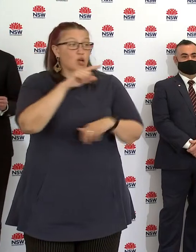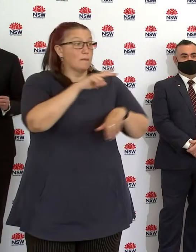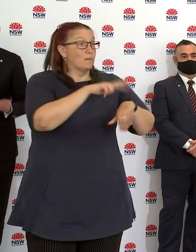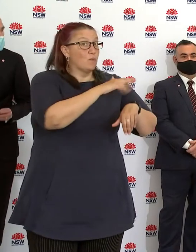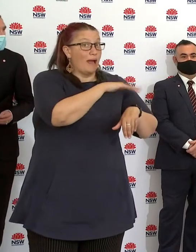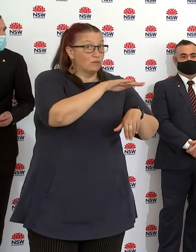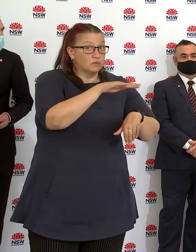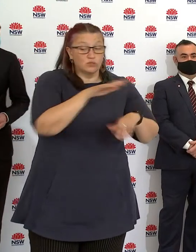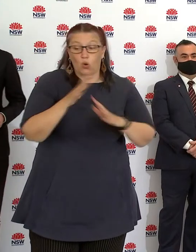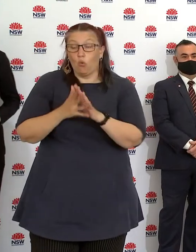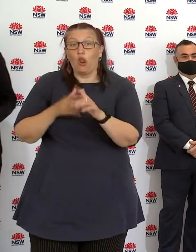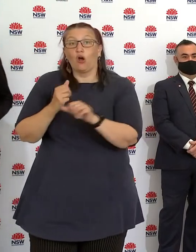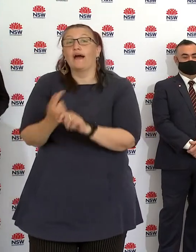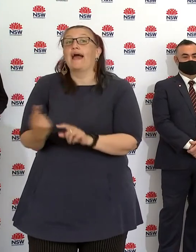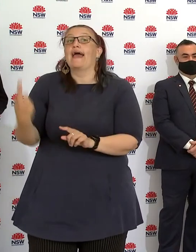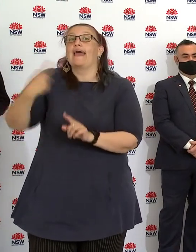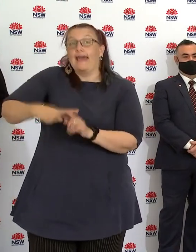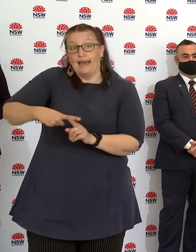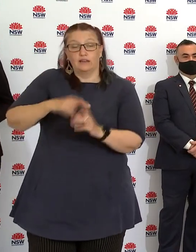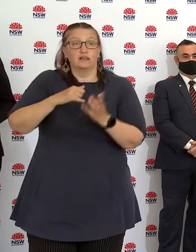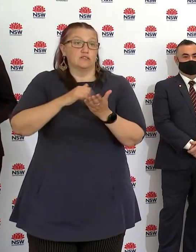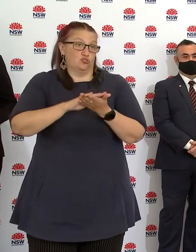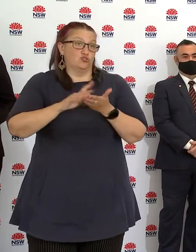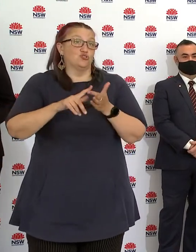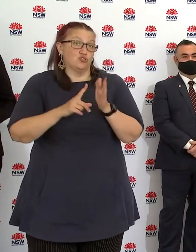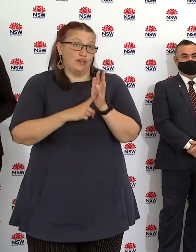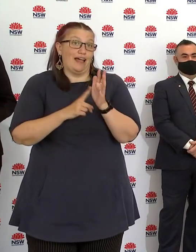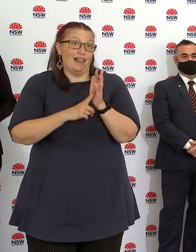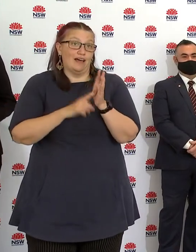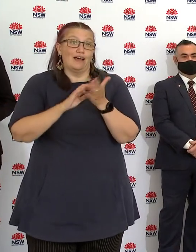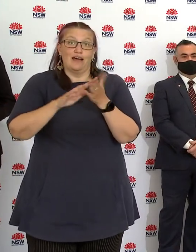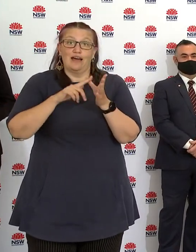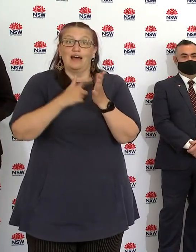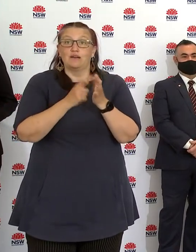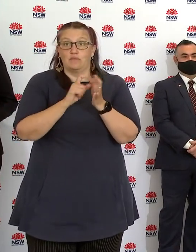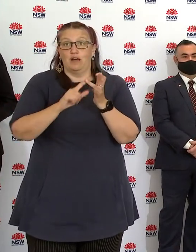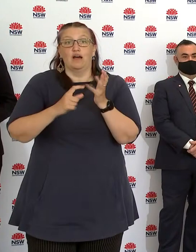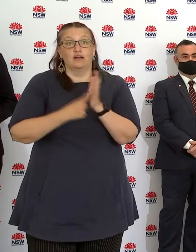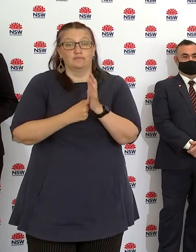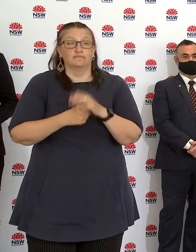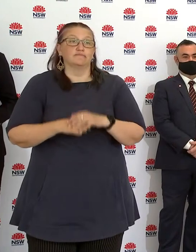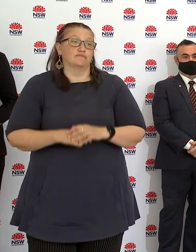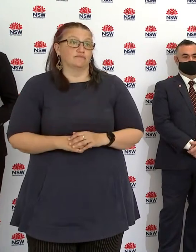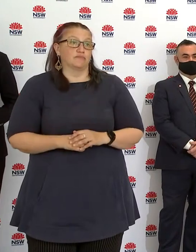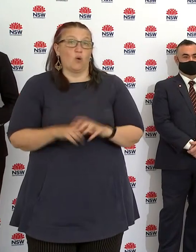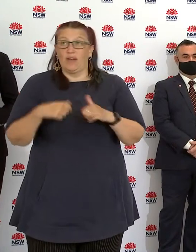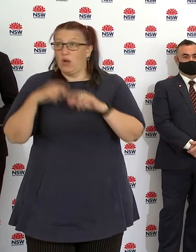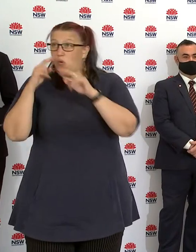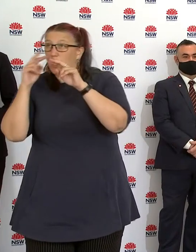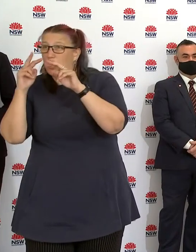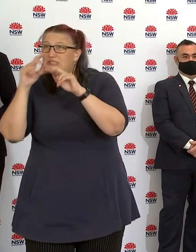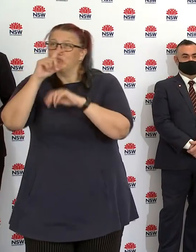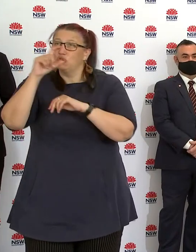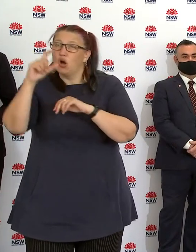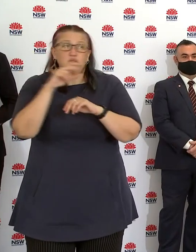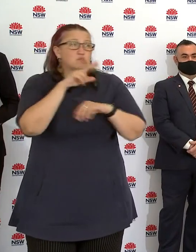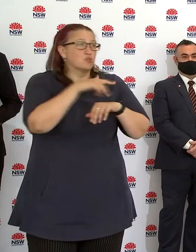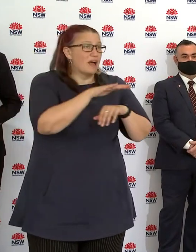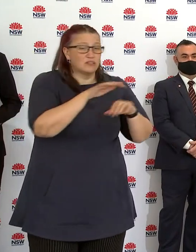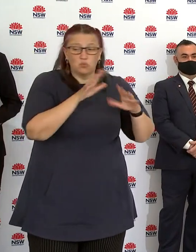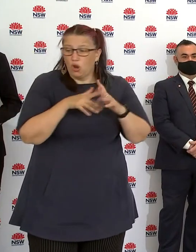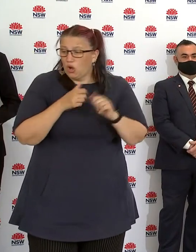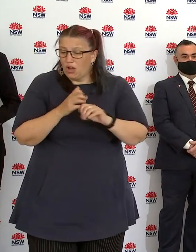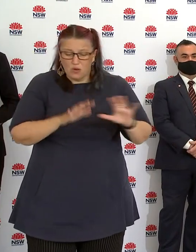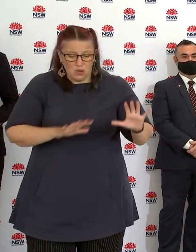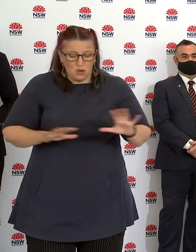Whilst we're closely looking at those areas outside the Sydney metropolitan area, based on the health advice, it's too risky at this stage to release